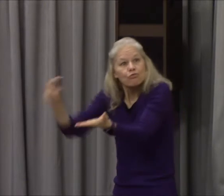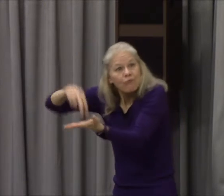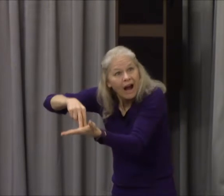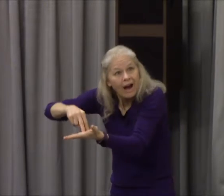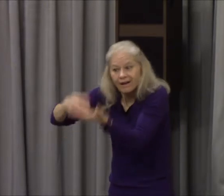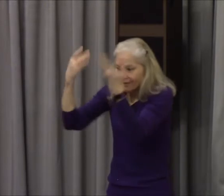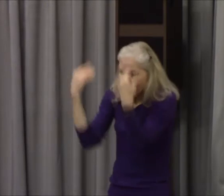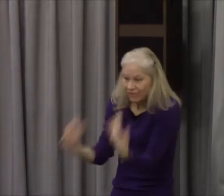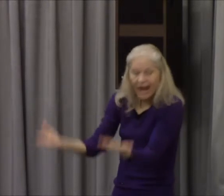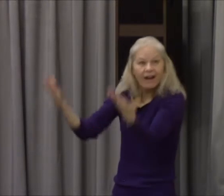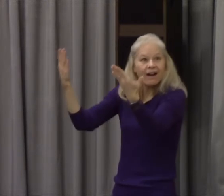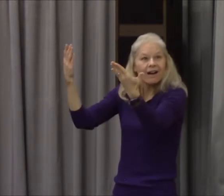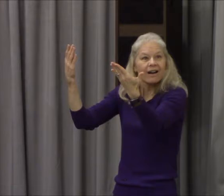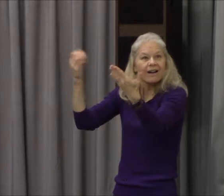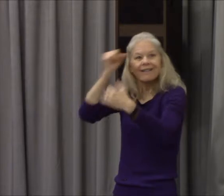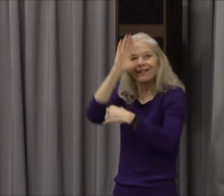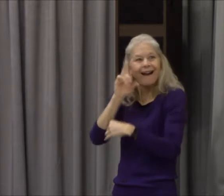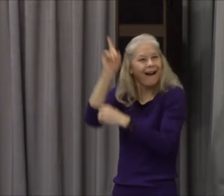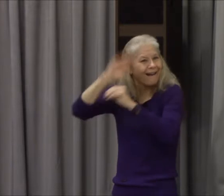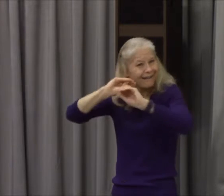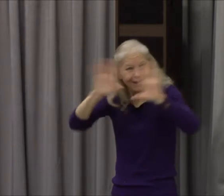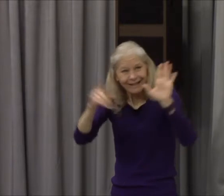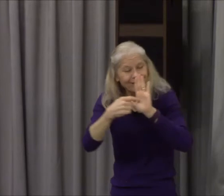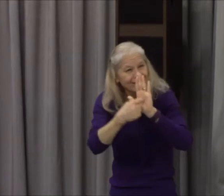say not, who shall ascend into heaven